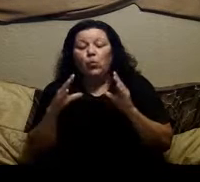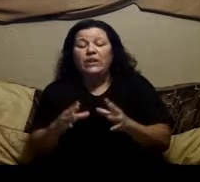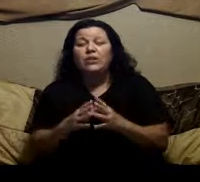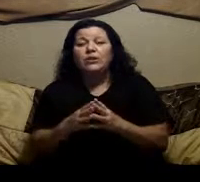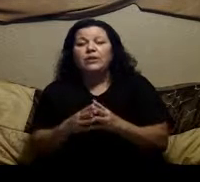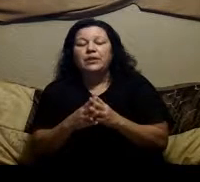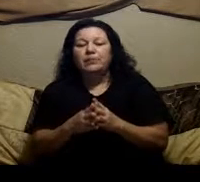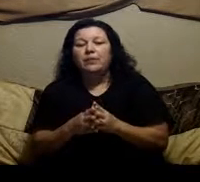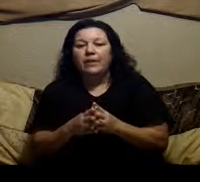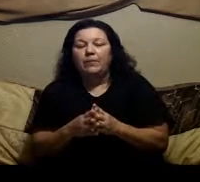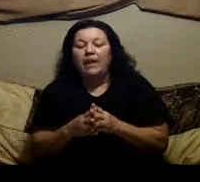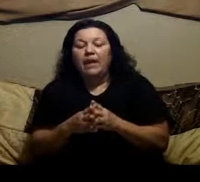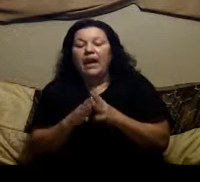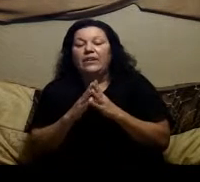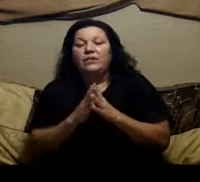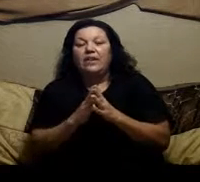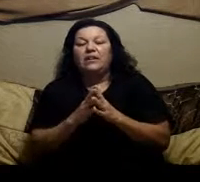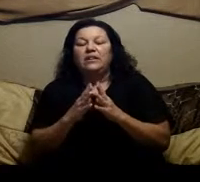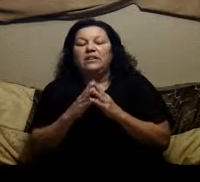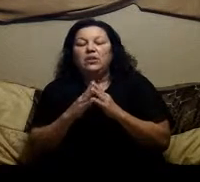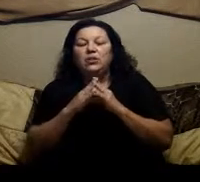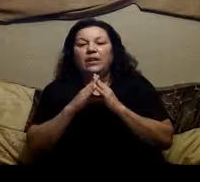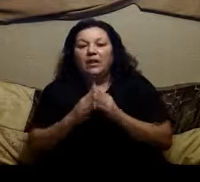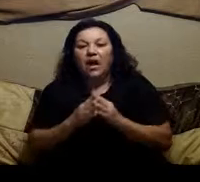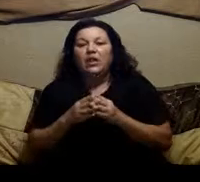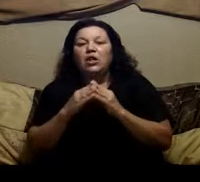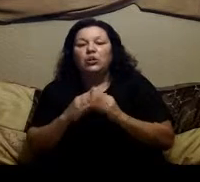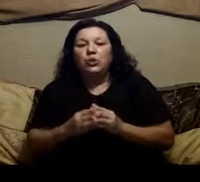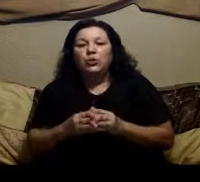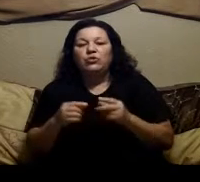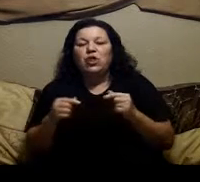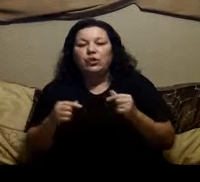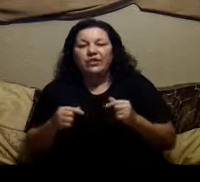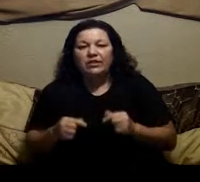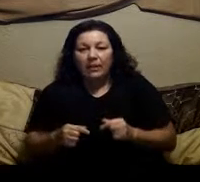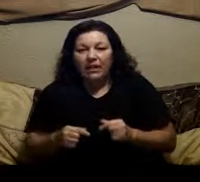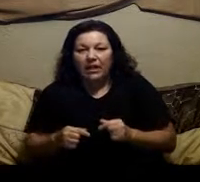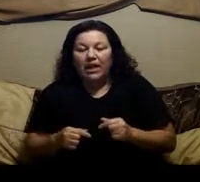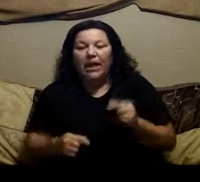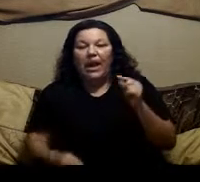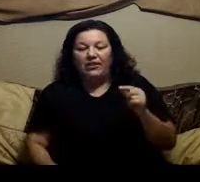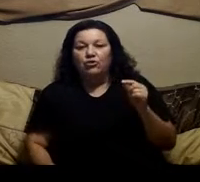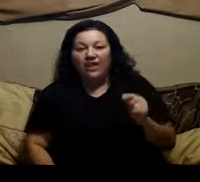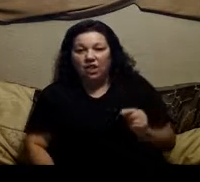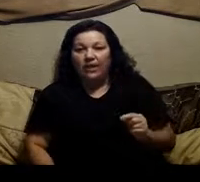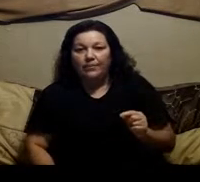Once you start this program and you get on it, you cannot use your stomach as a trash can